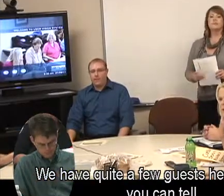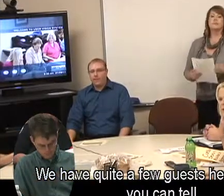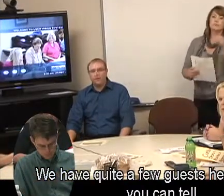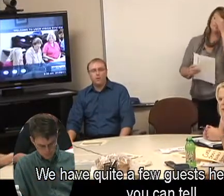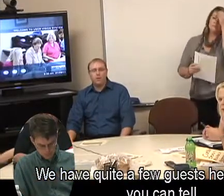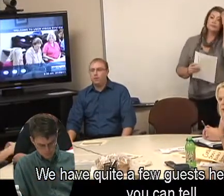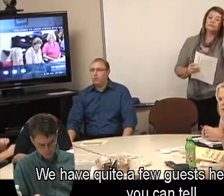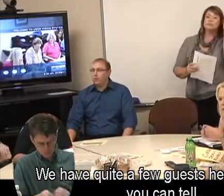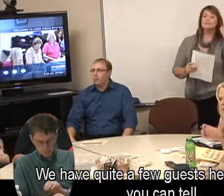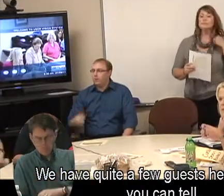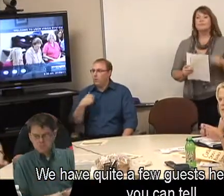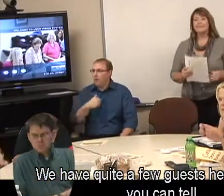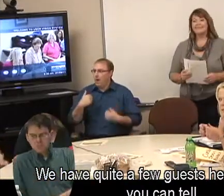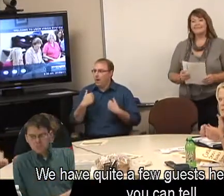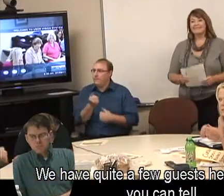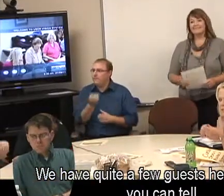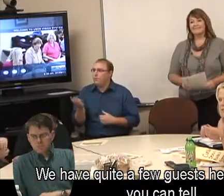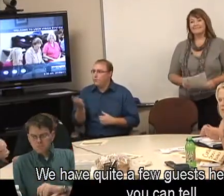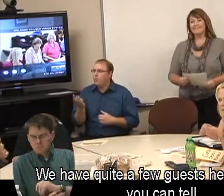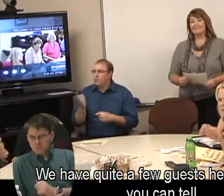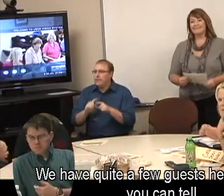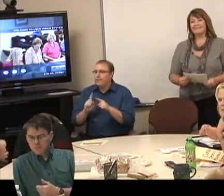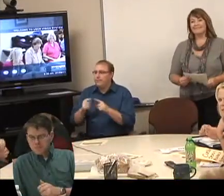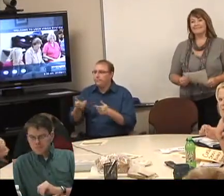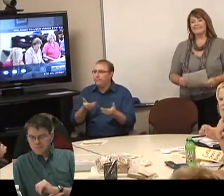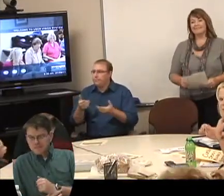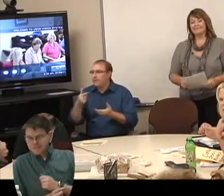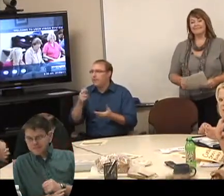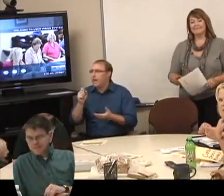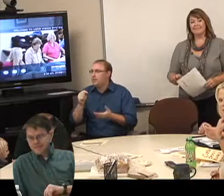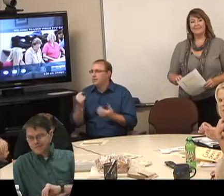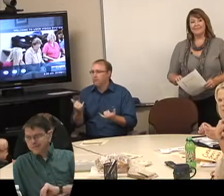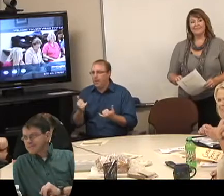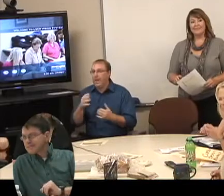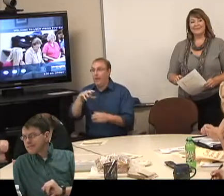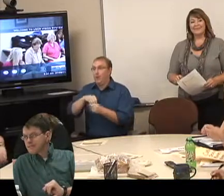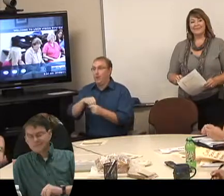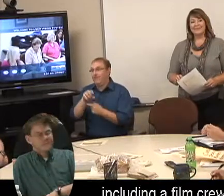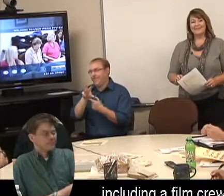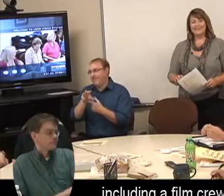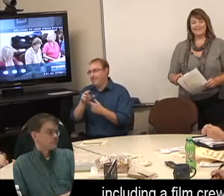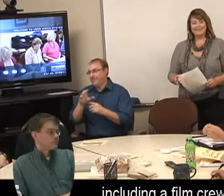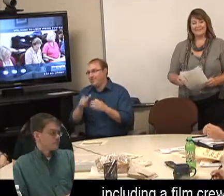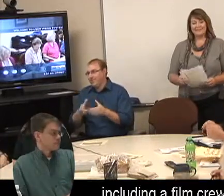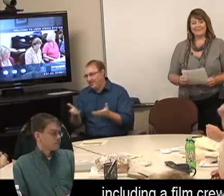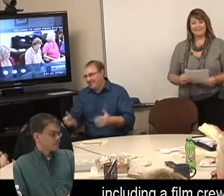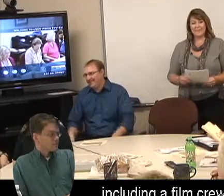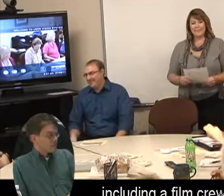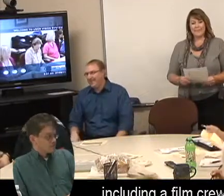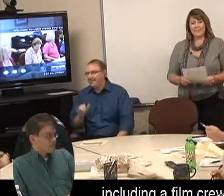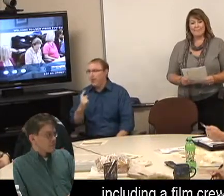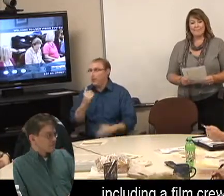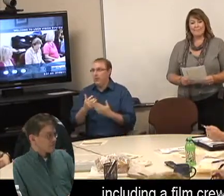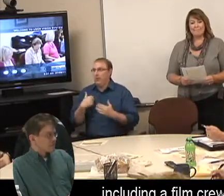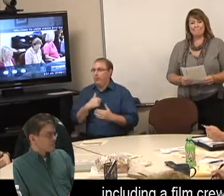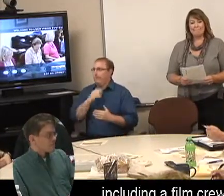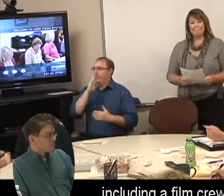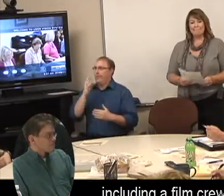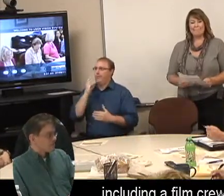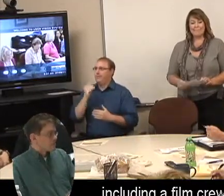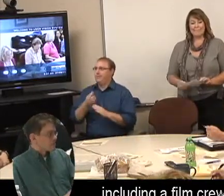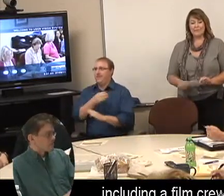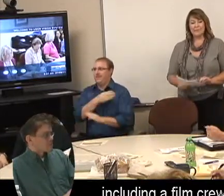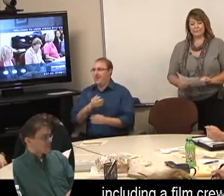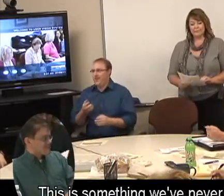We have quite a few guests here today, as can tell, including a film through. This is something we've never had before